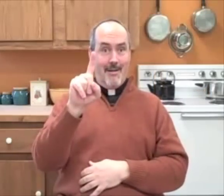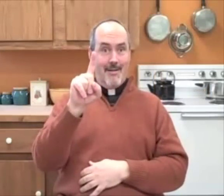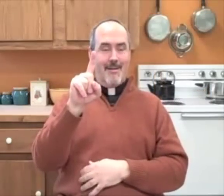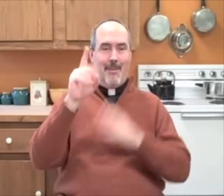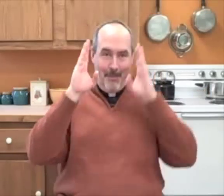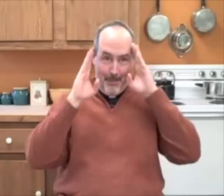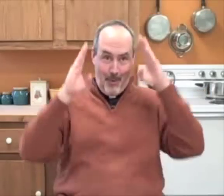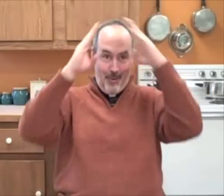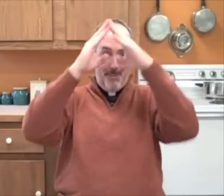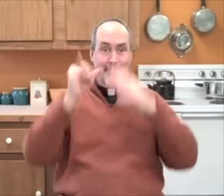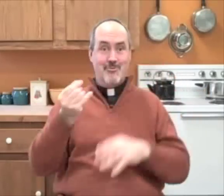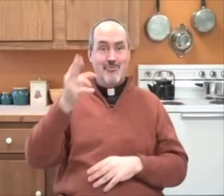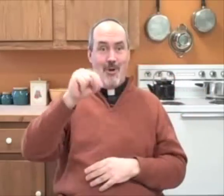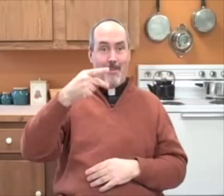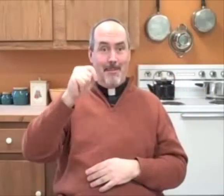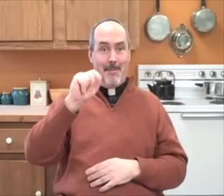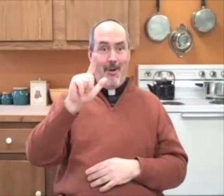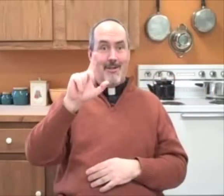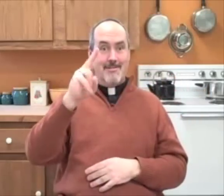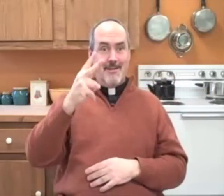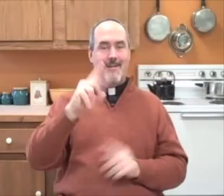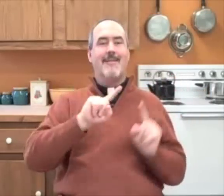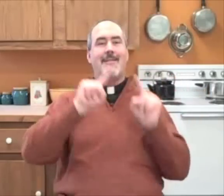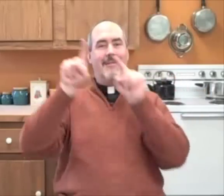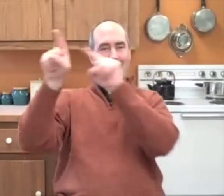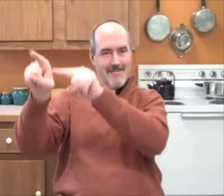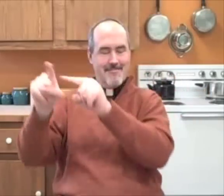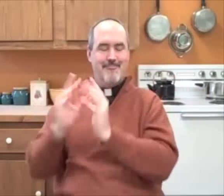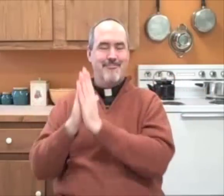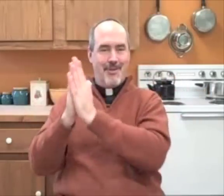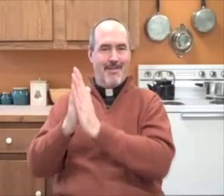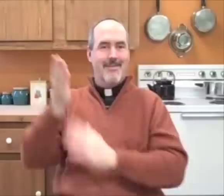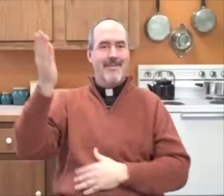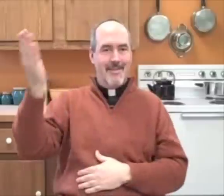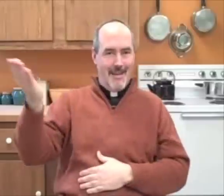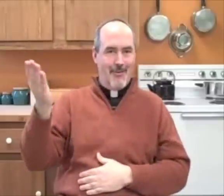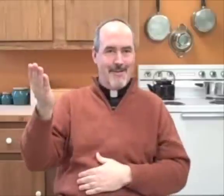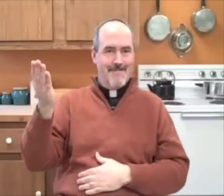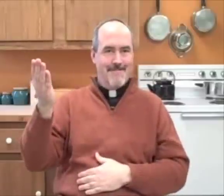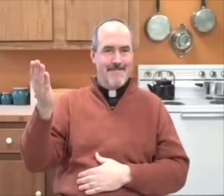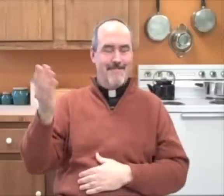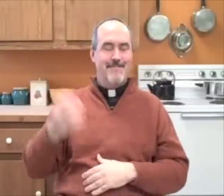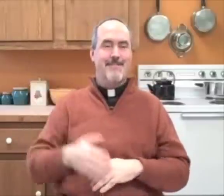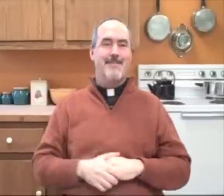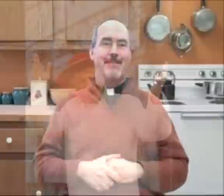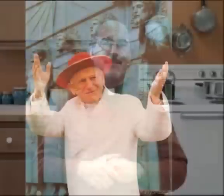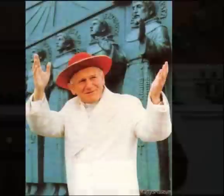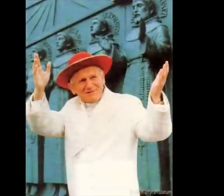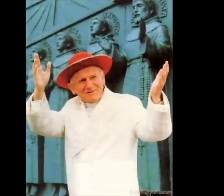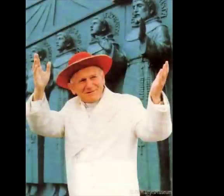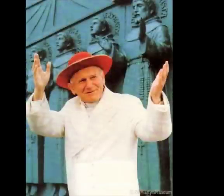In 1981, Pope John Paul II went and prayed there.